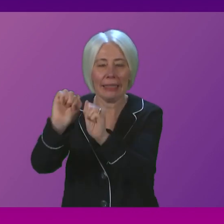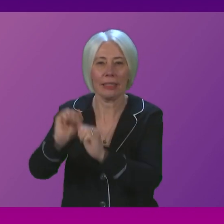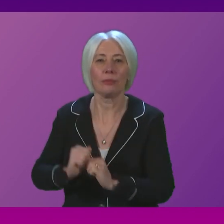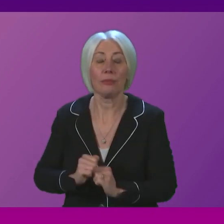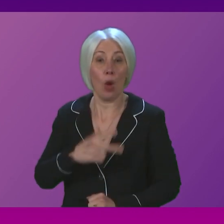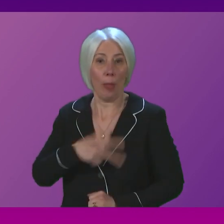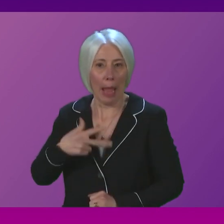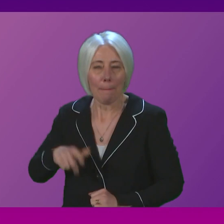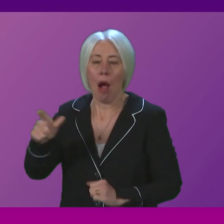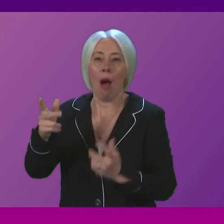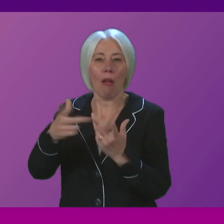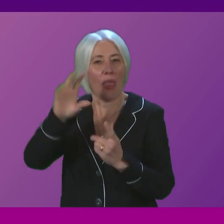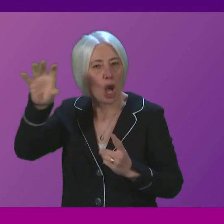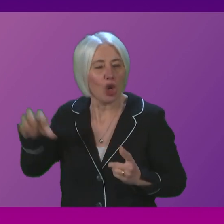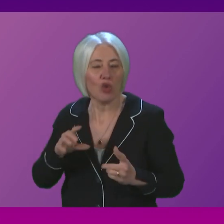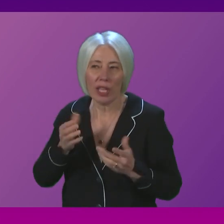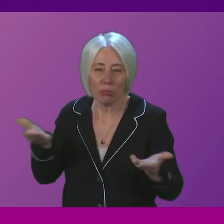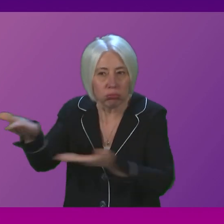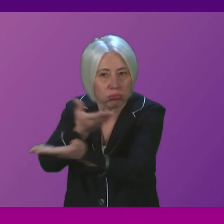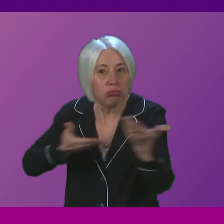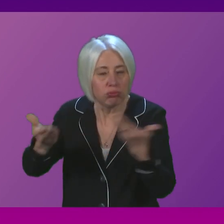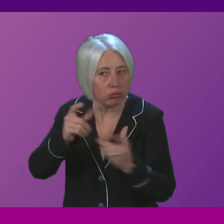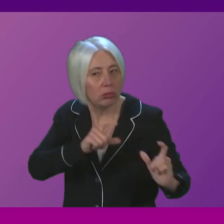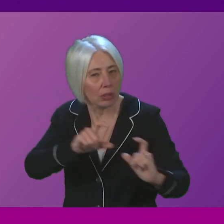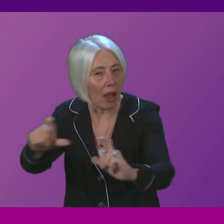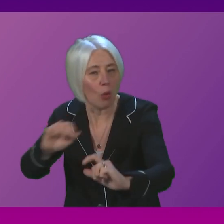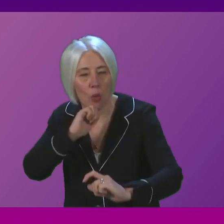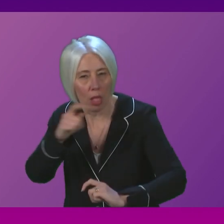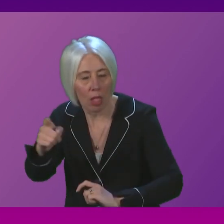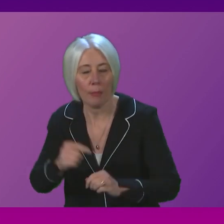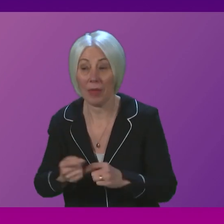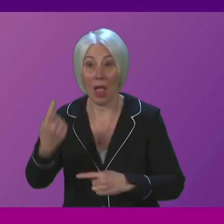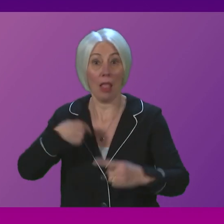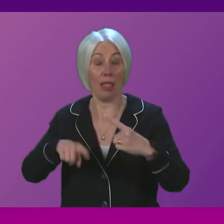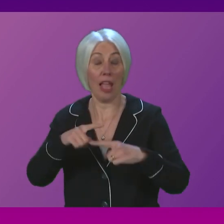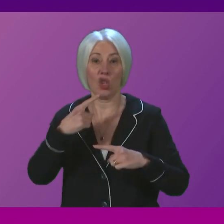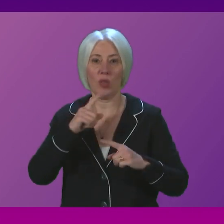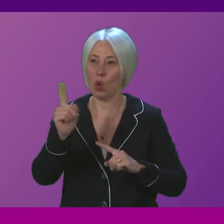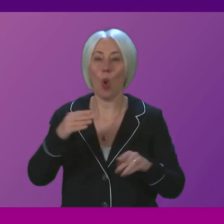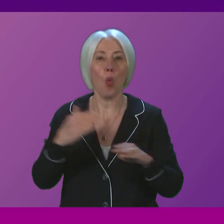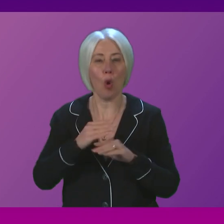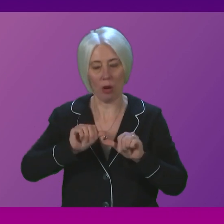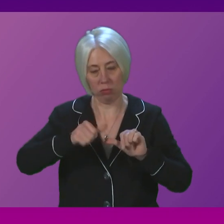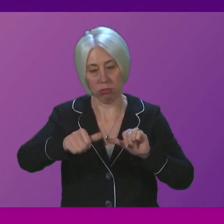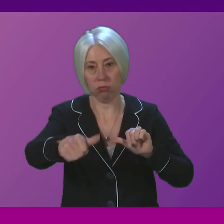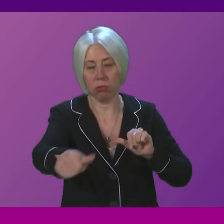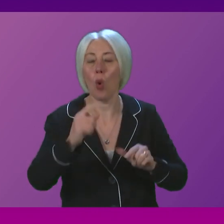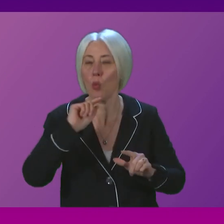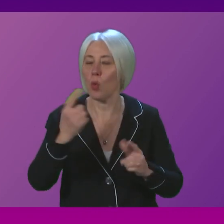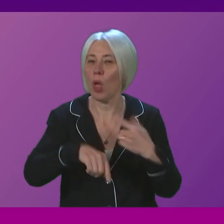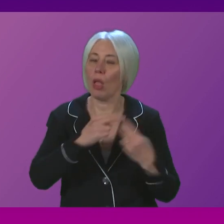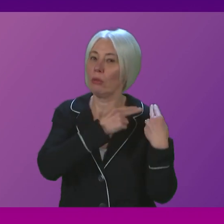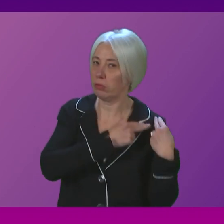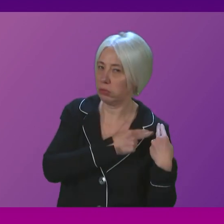country Denmark and we'll continue to do that we set out last year the programme of work that we are undertaking